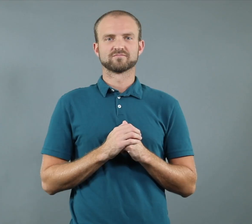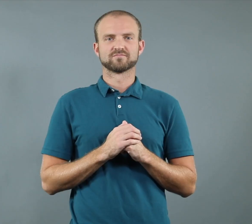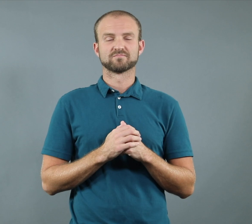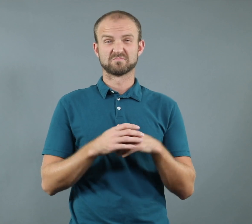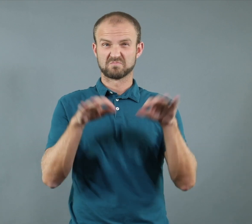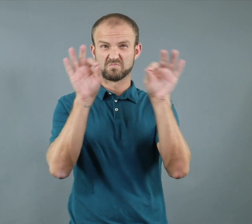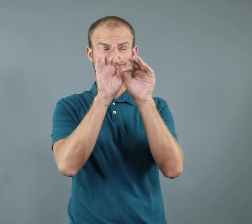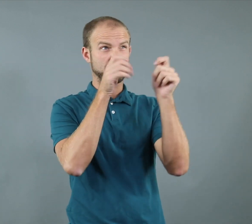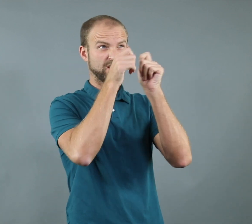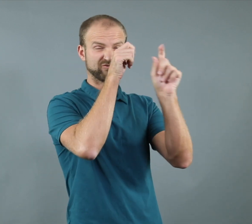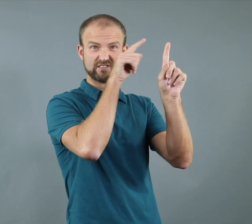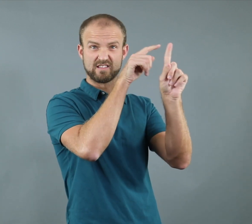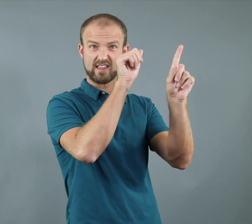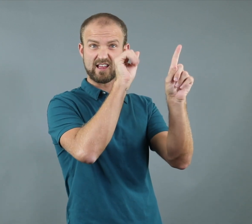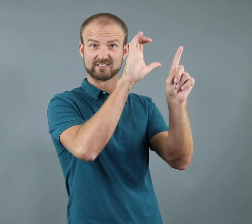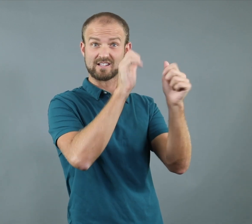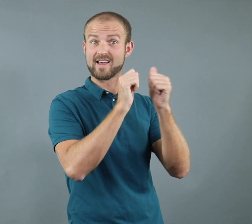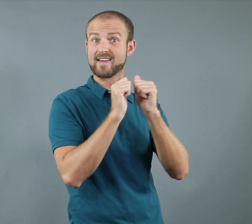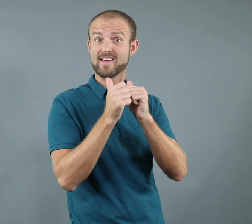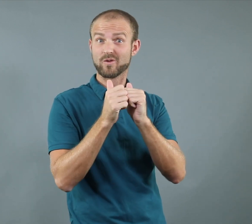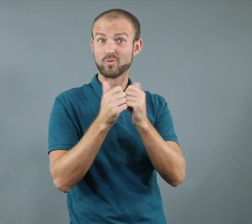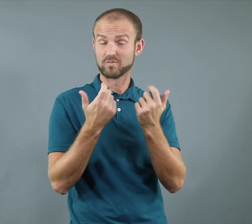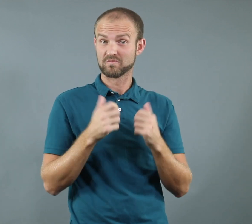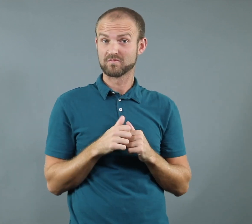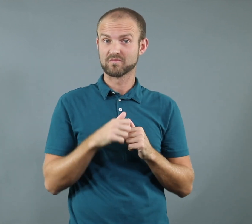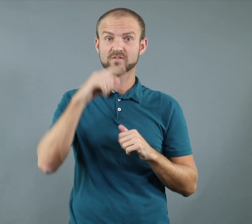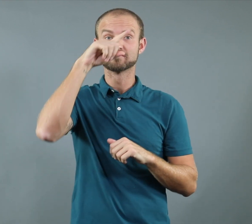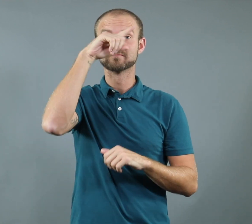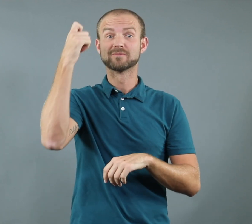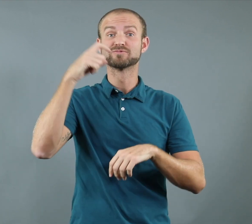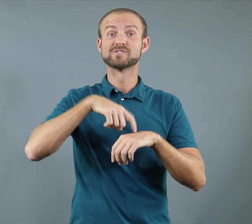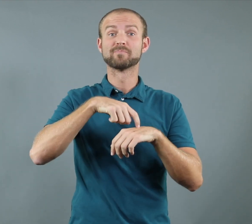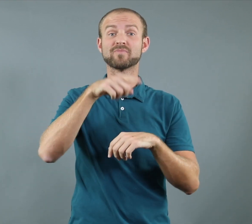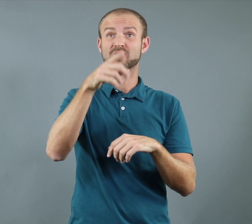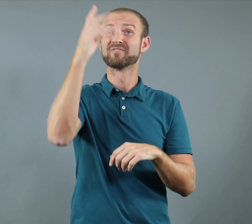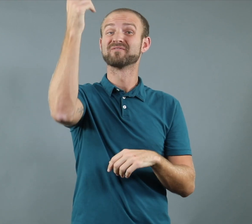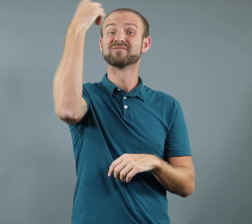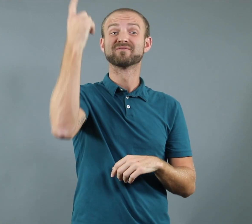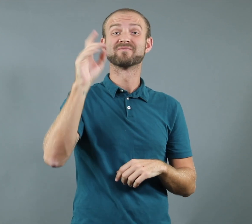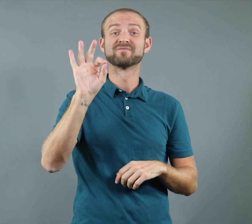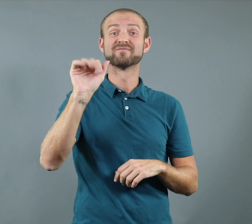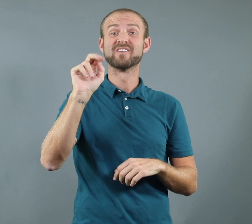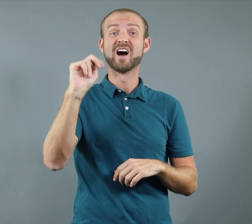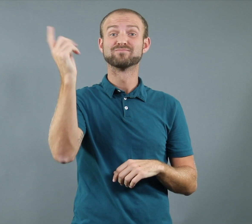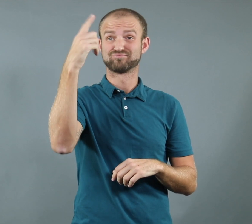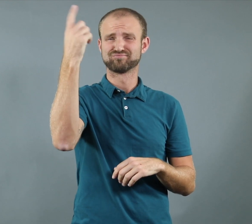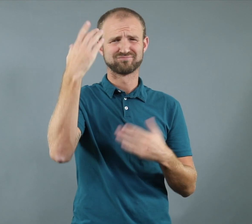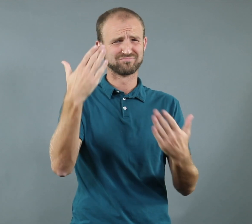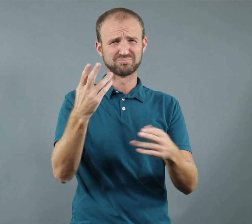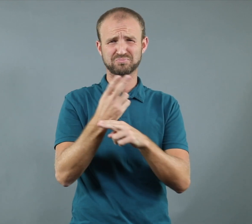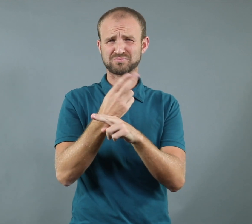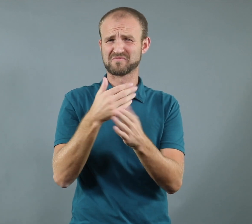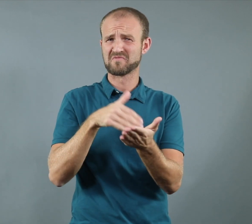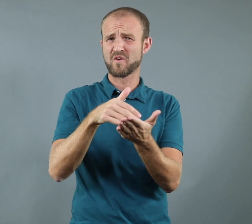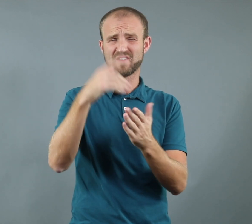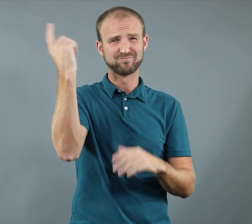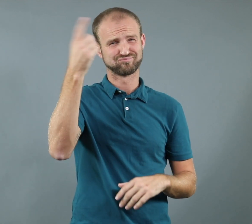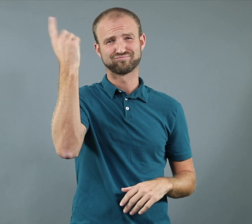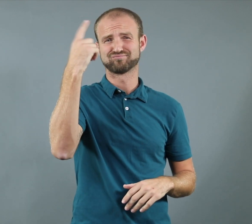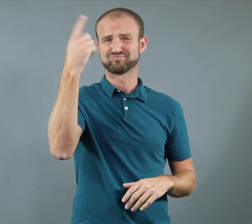It is important to manage your AC system. In the summer you should start using your ceiling fans more often. During the